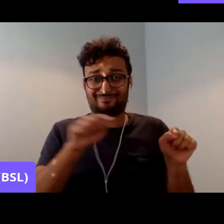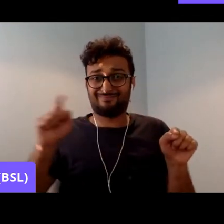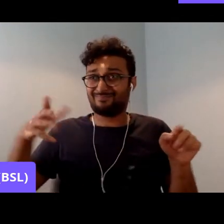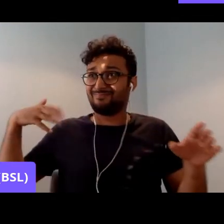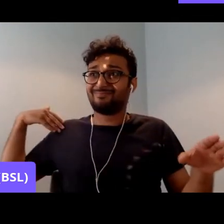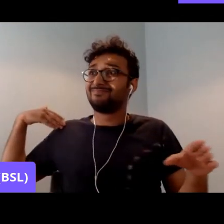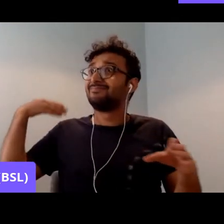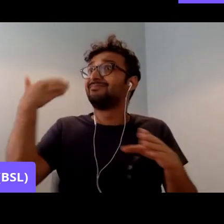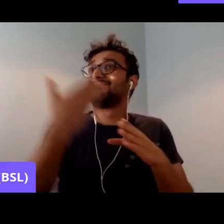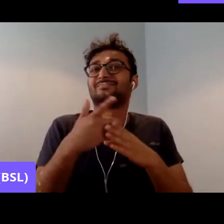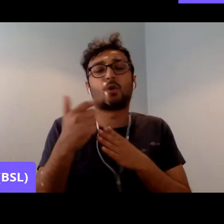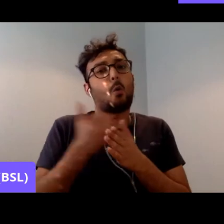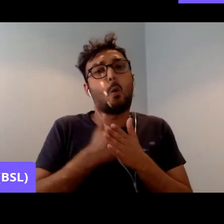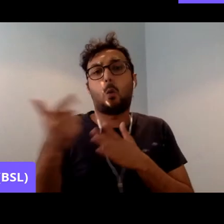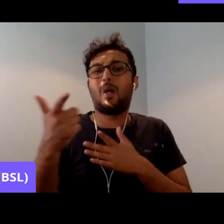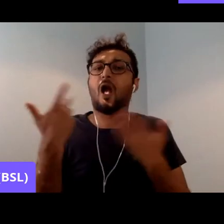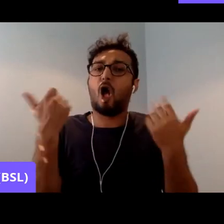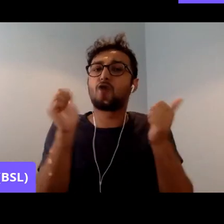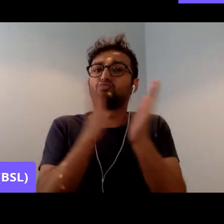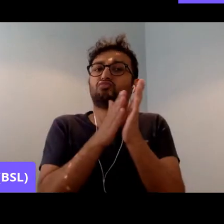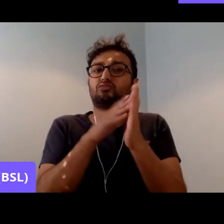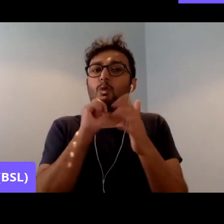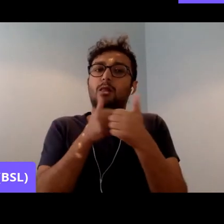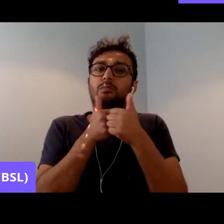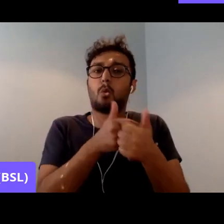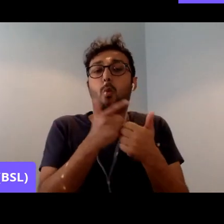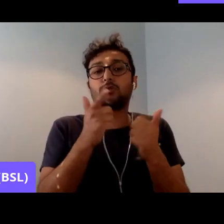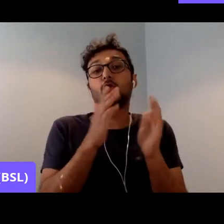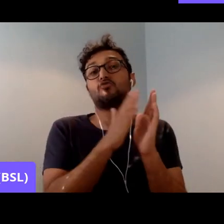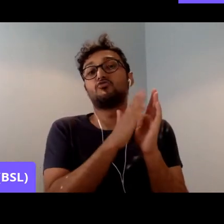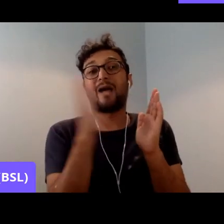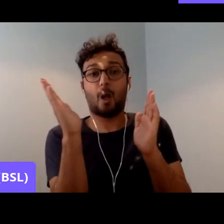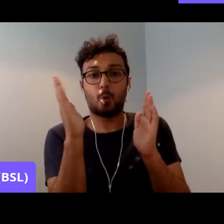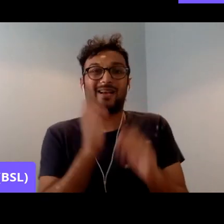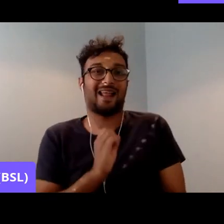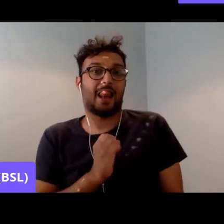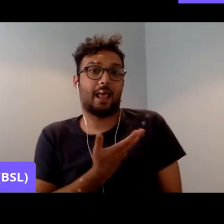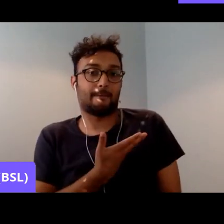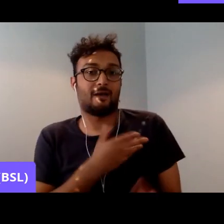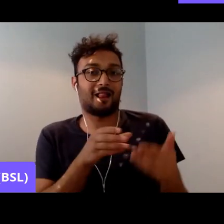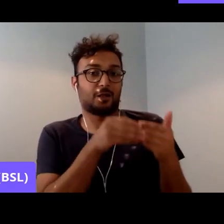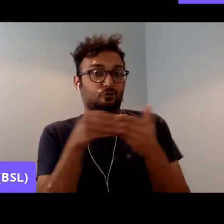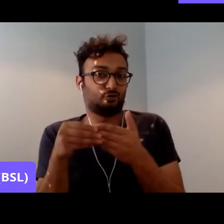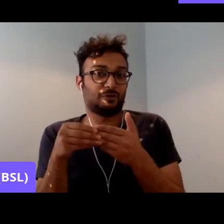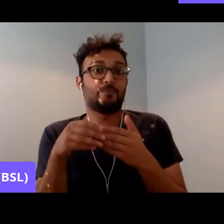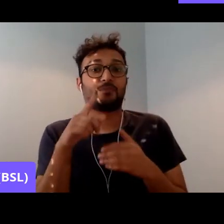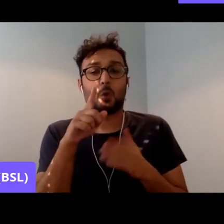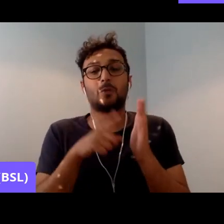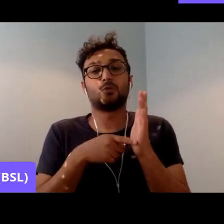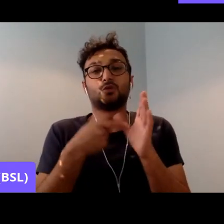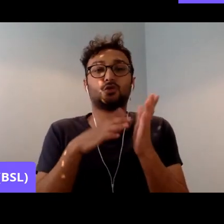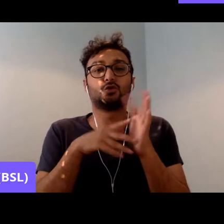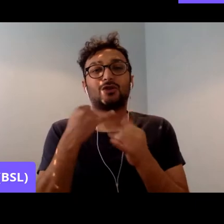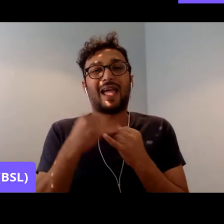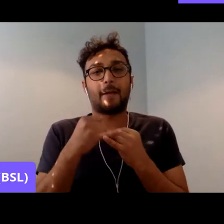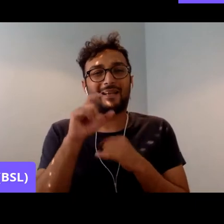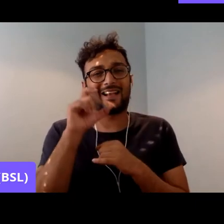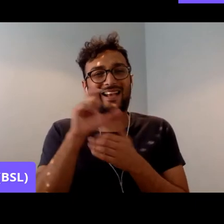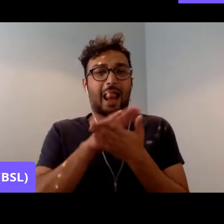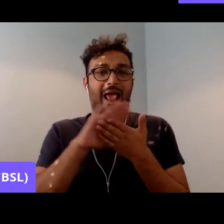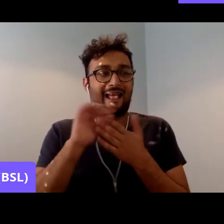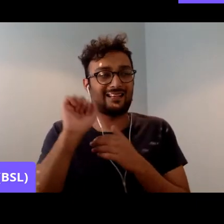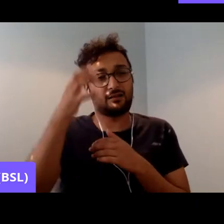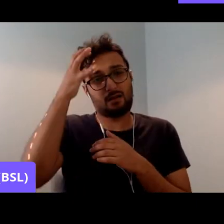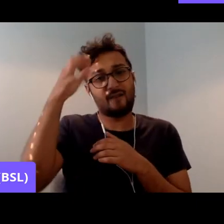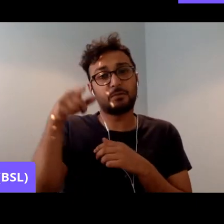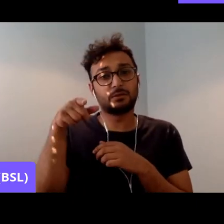leadership. And that was the government in power at the time, James Callaghan's government, was a government,